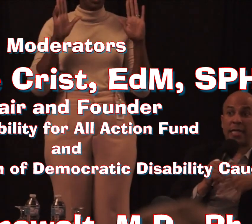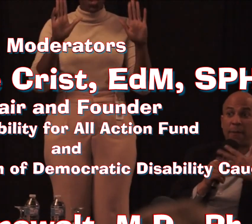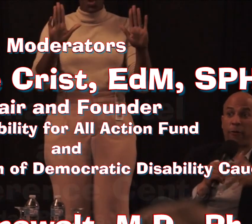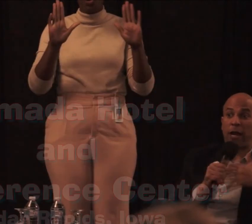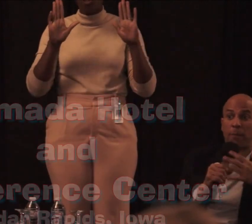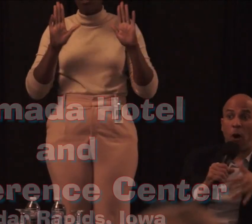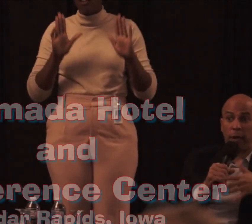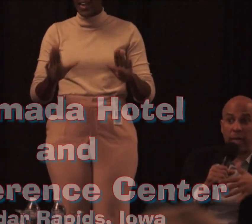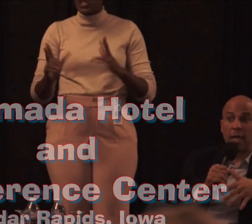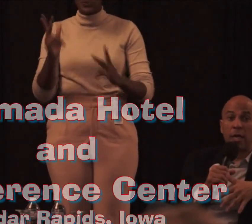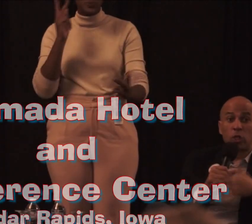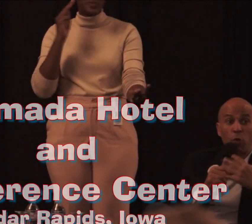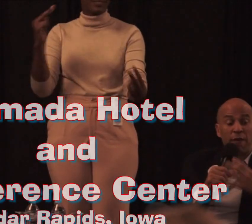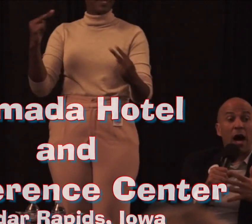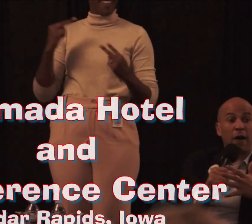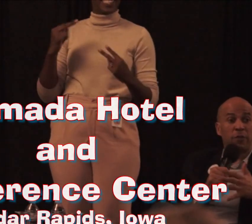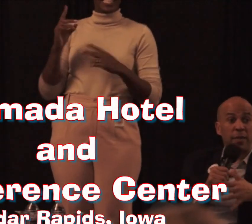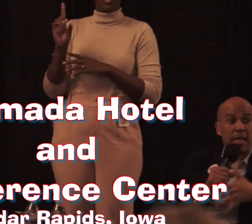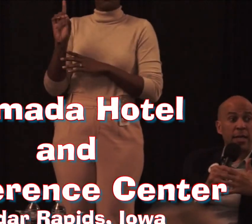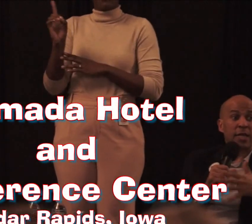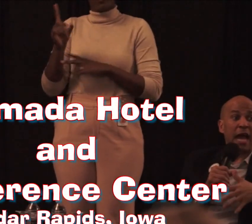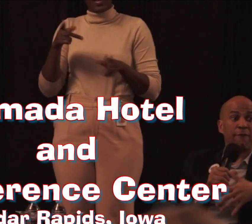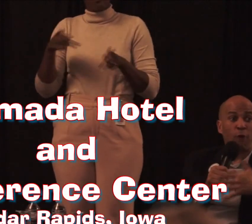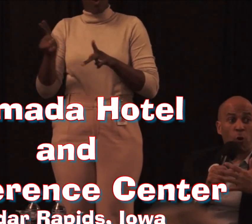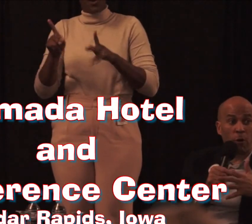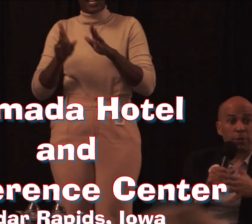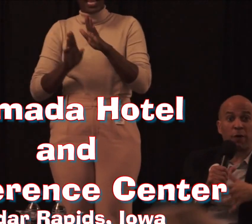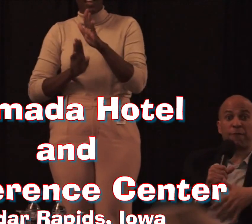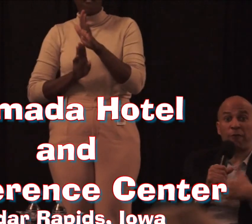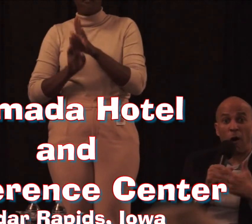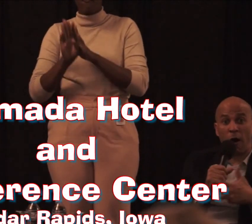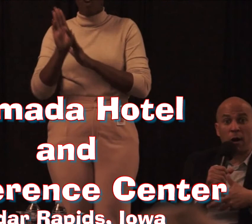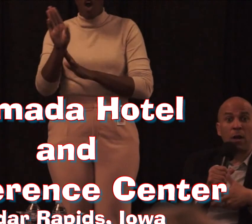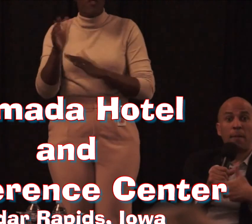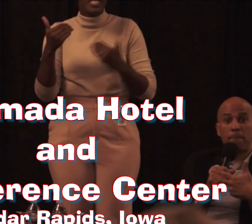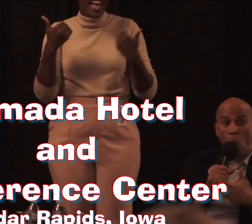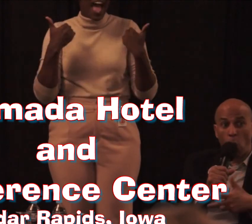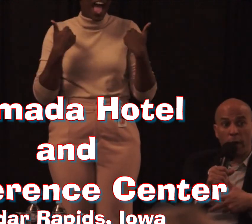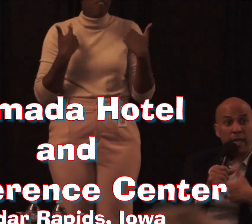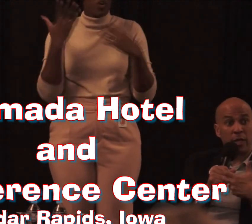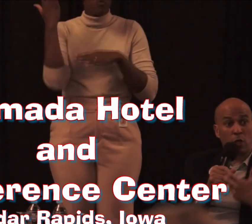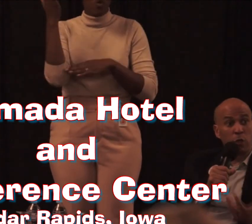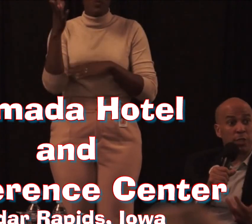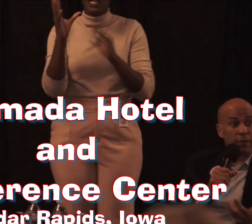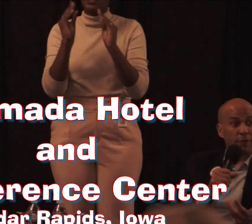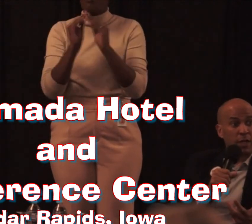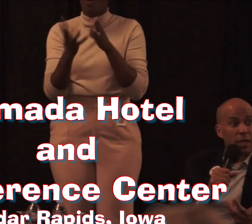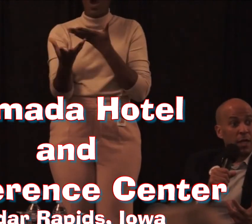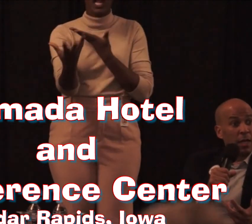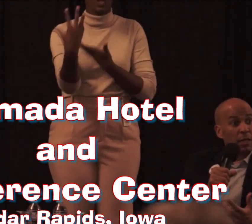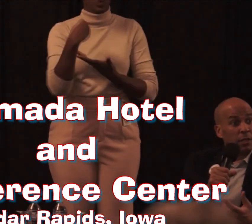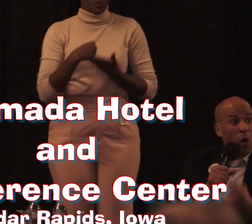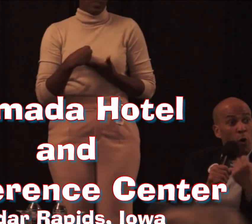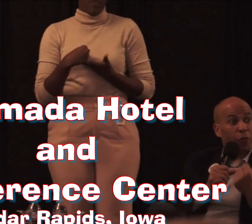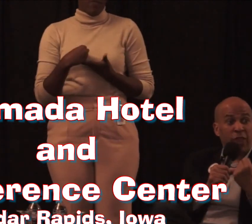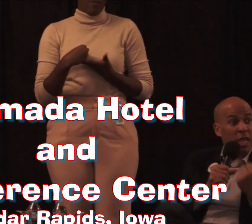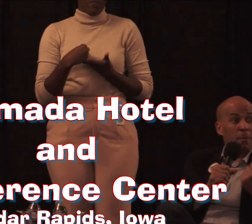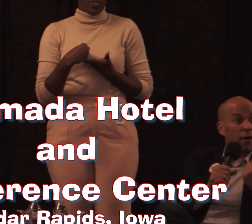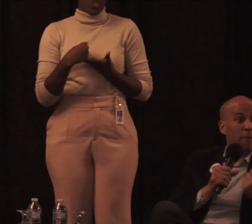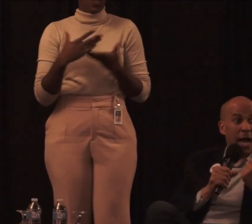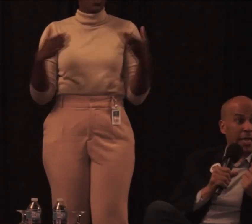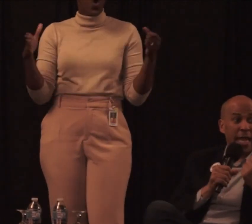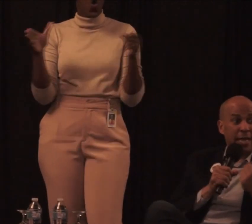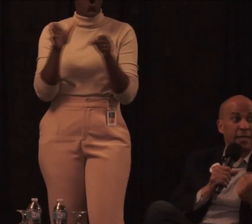as a Democratic Party to evolve, to begin to have forums that are far more inclusive. The whole